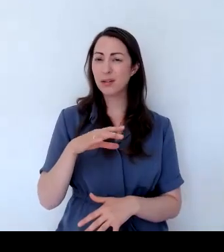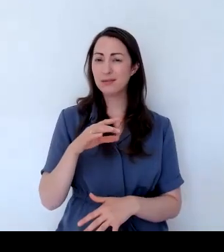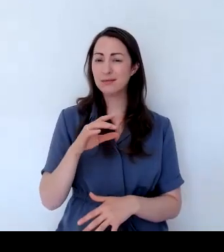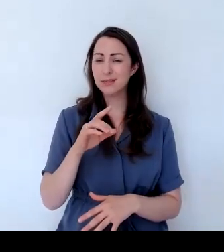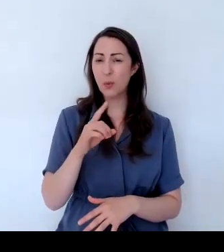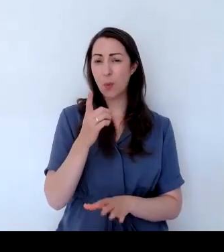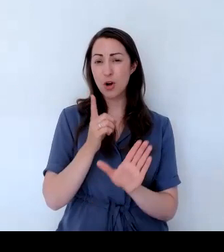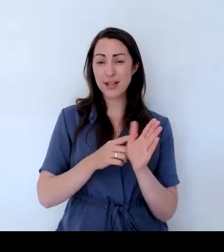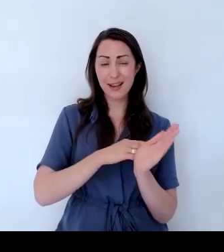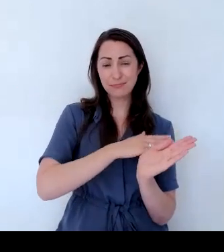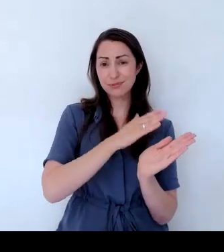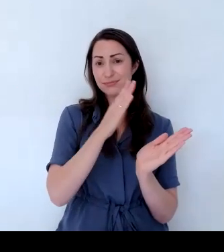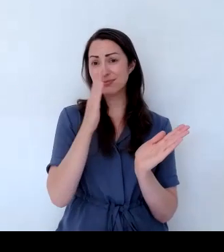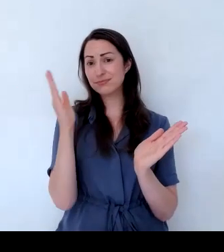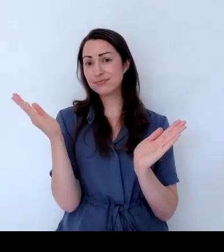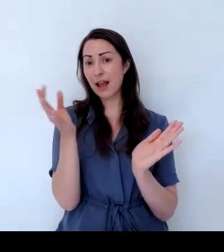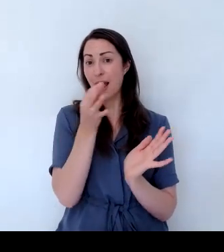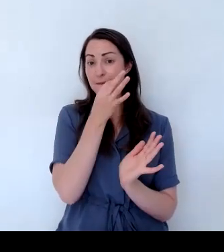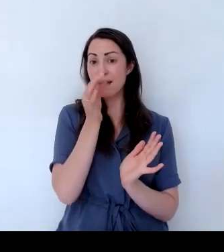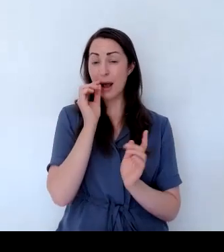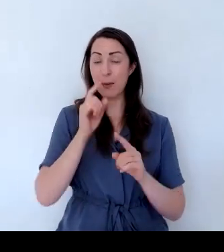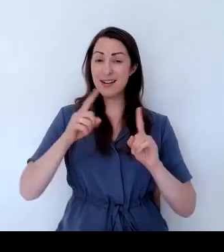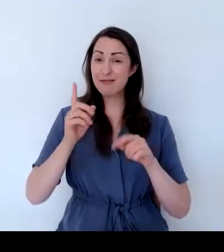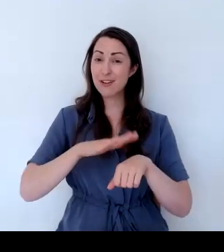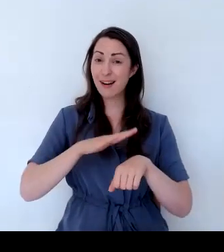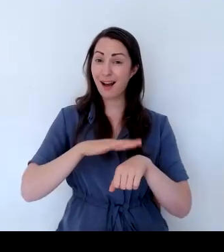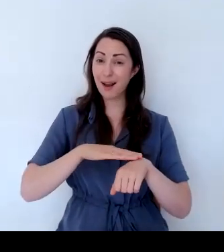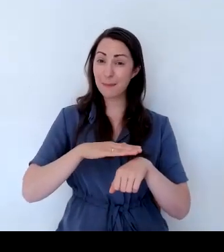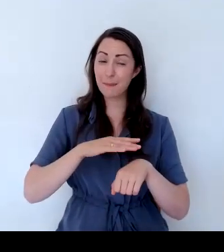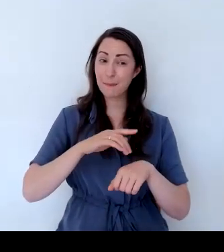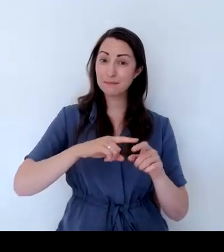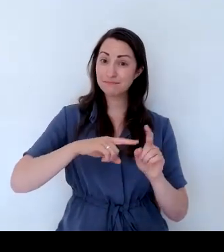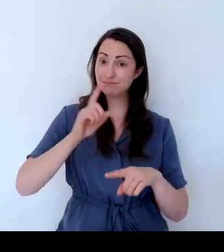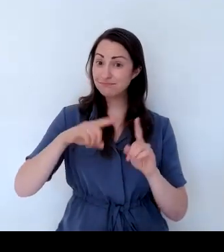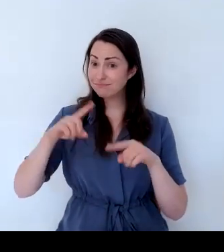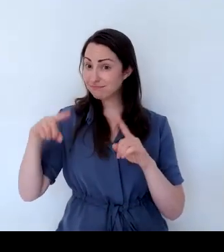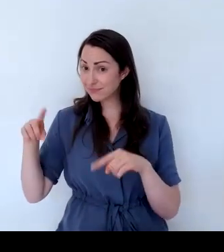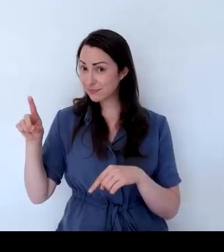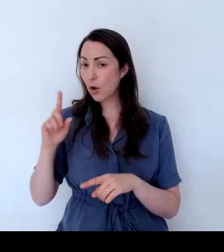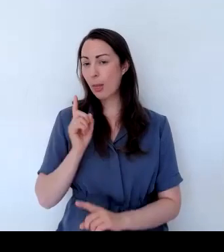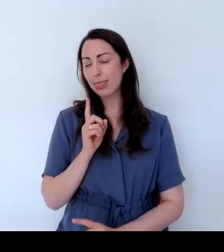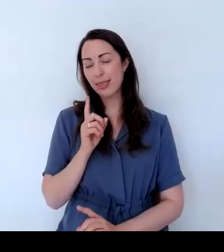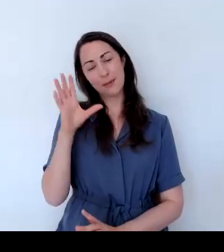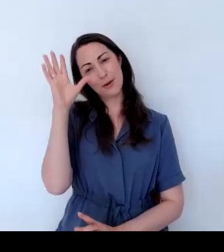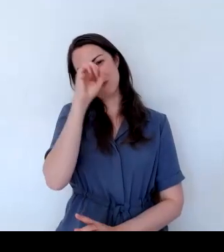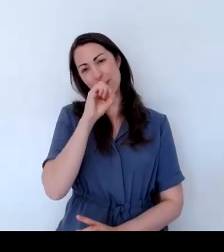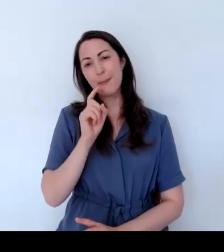and you don't want everything flowering at the same time. So that's something to remember and when you, you know, you plan the plants